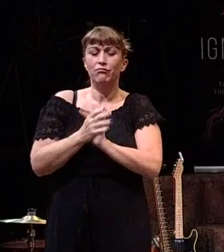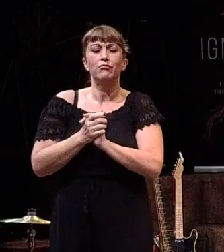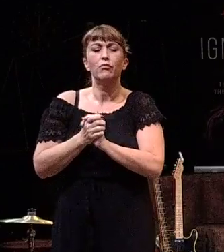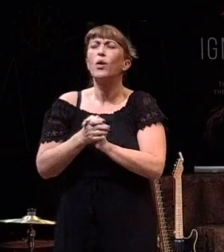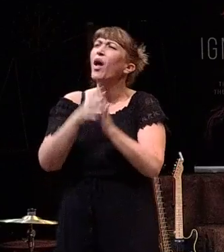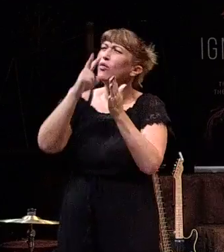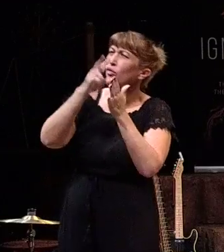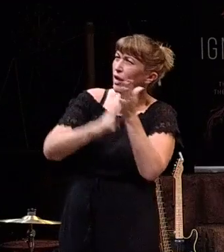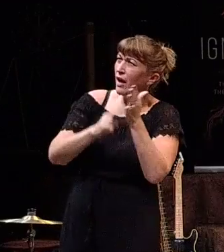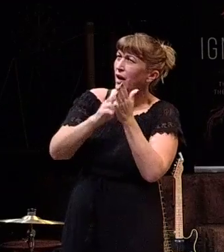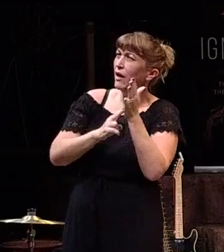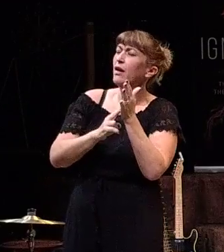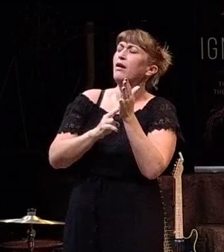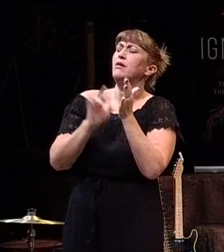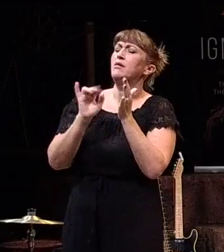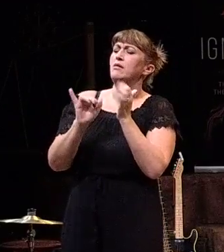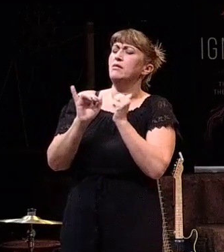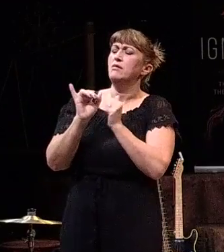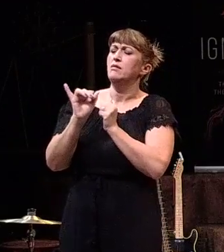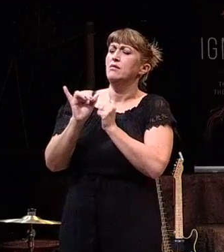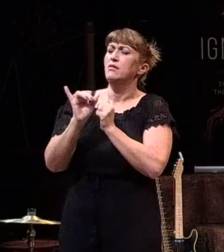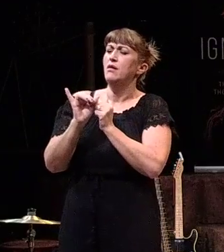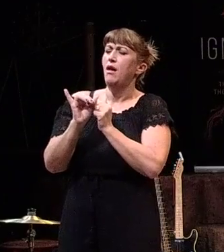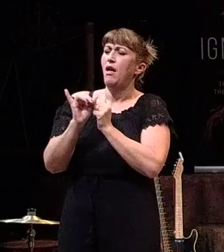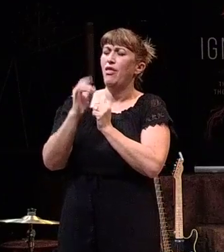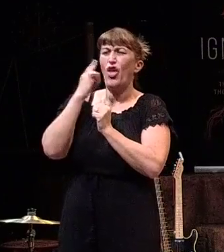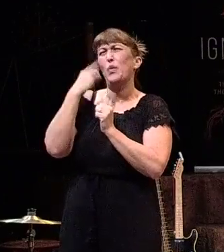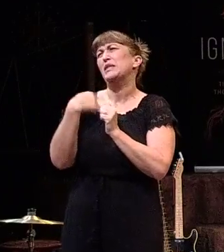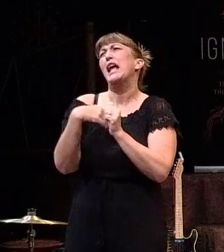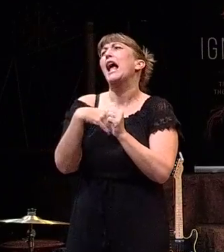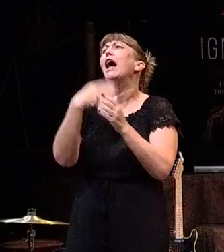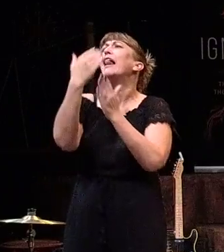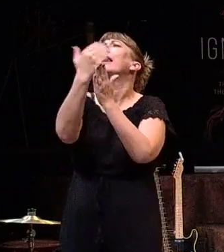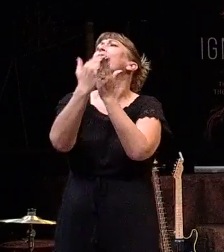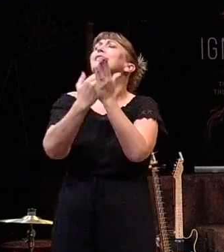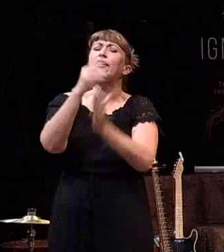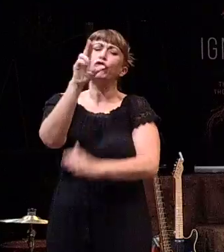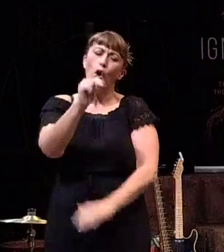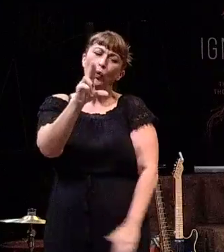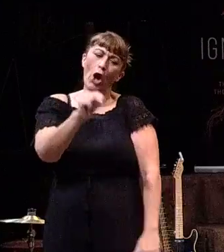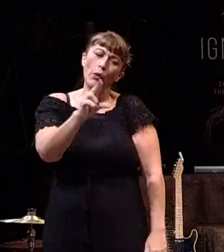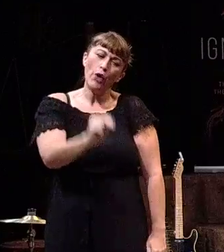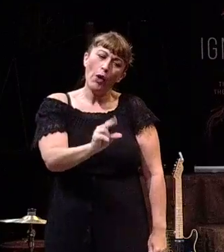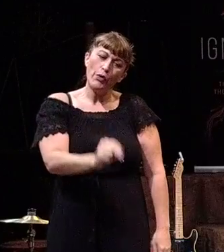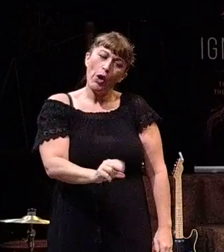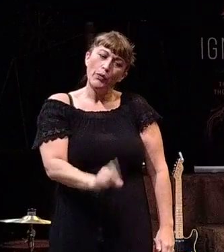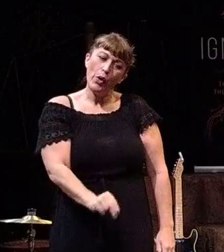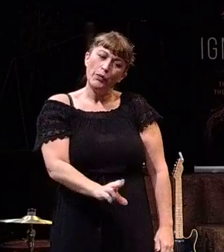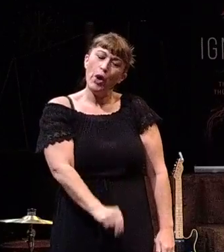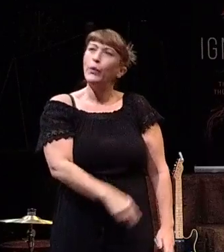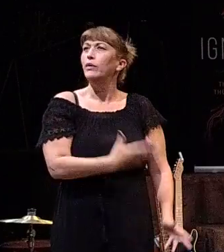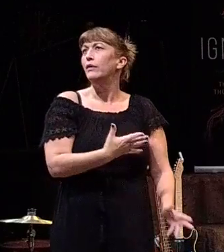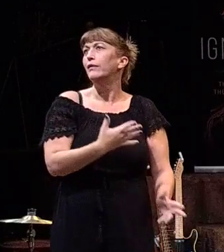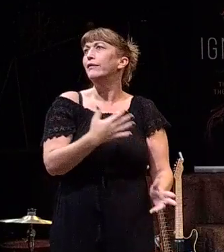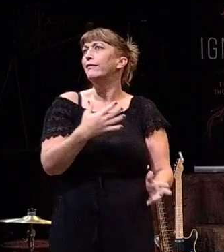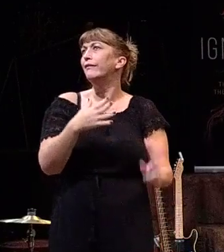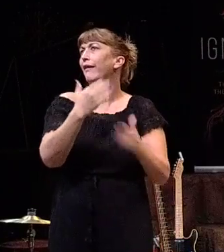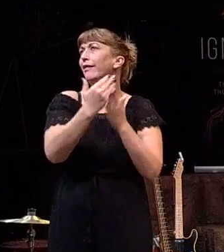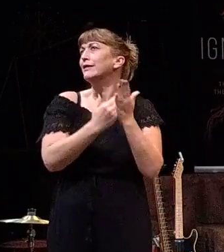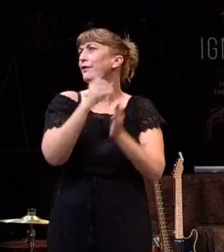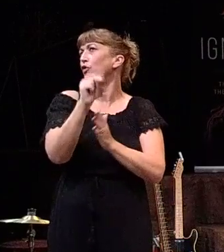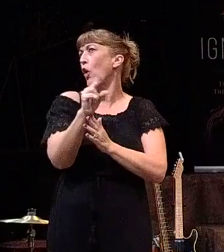I first read the scripture, a lot of times I thought this was just like a no-no list. This is, as a Christian, these are the no-no's that you do not do.